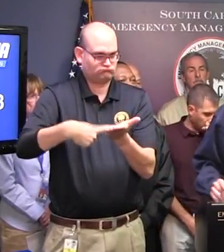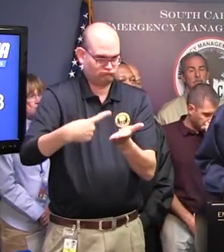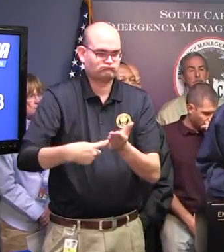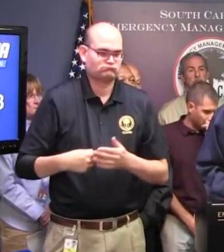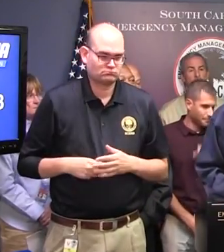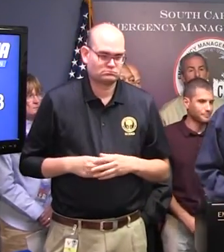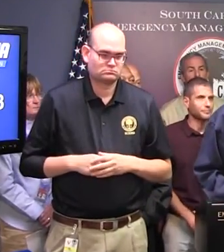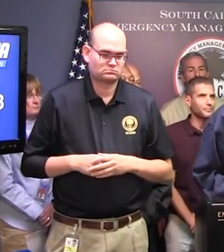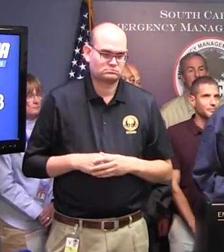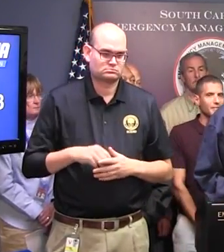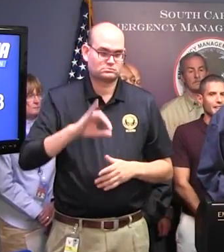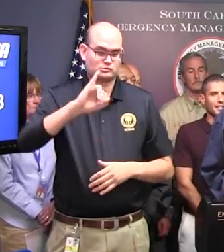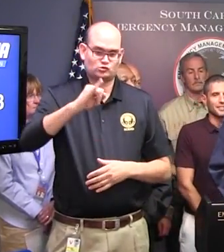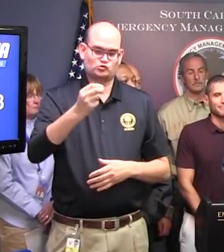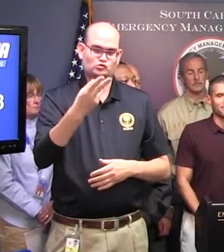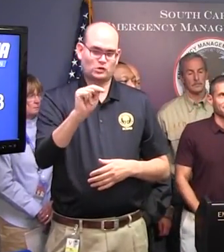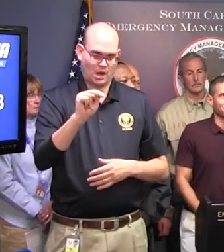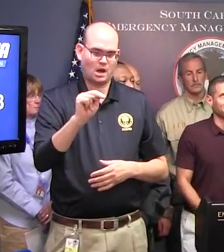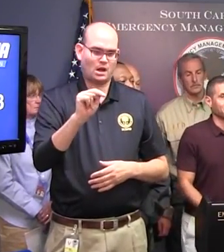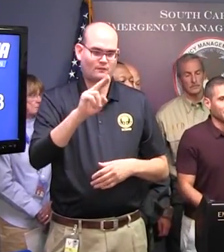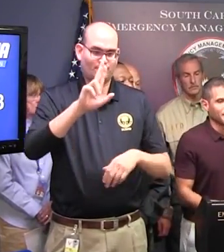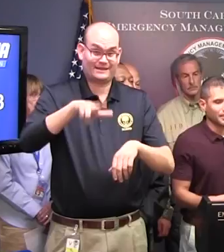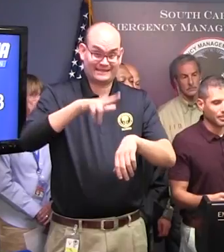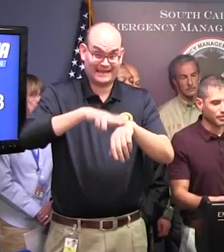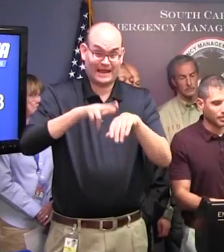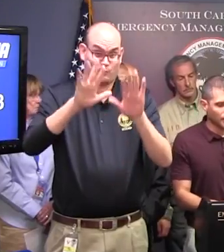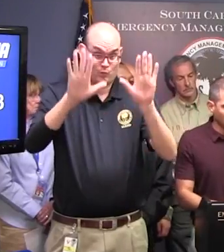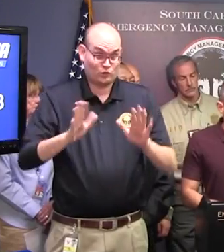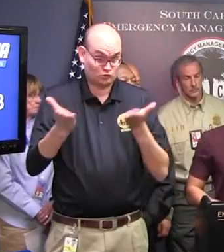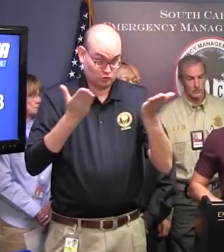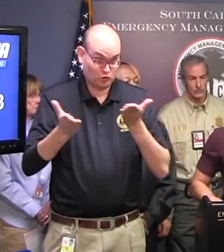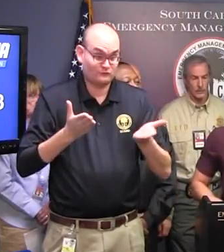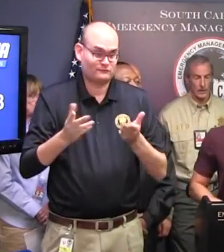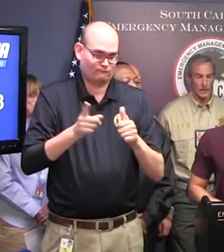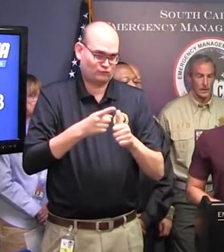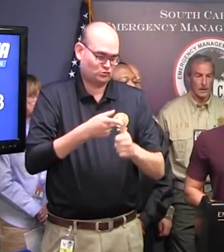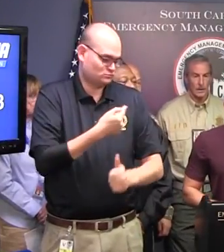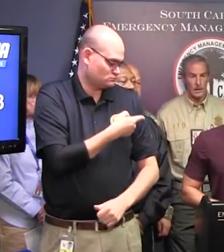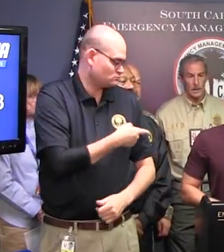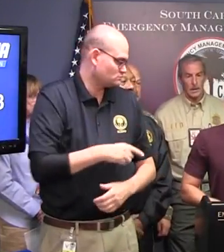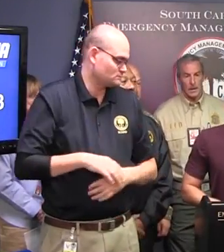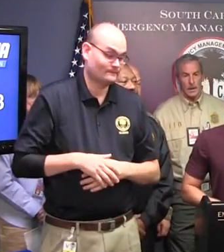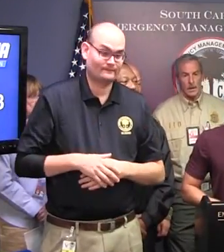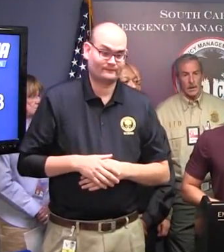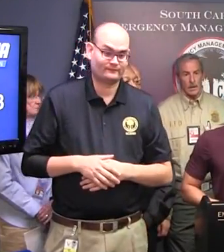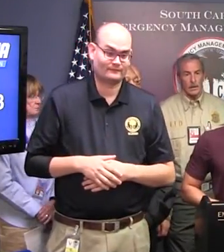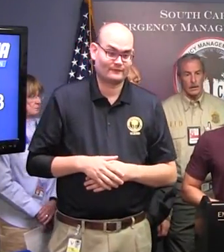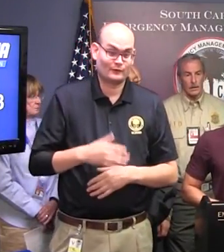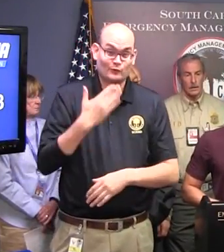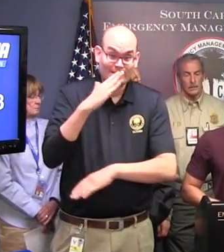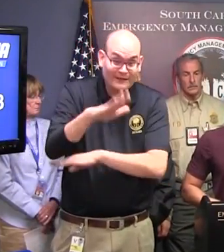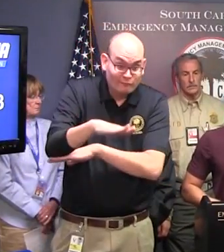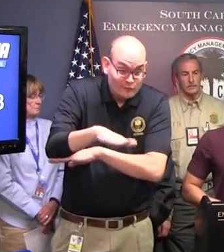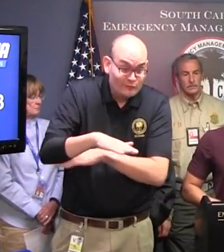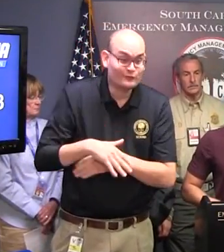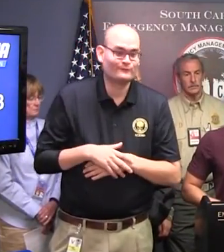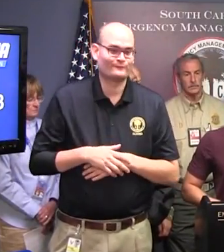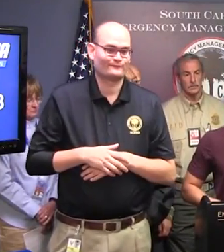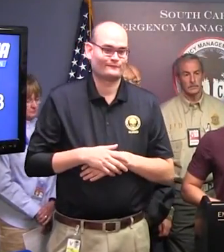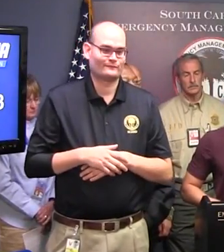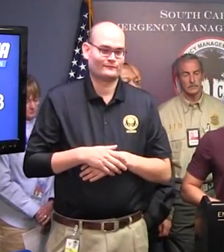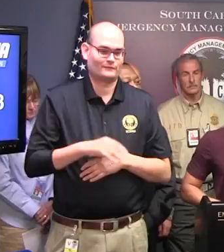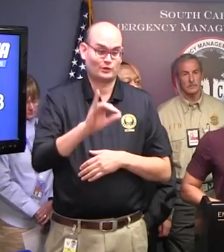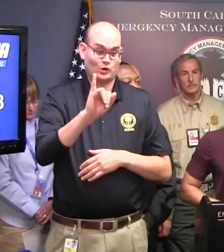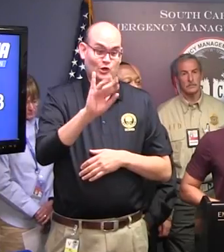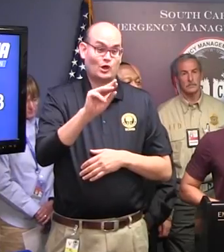John Cuellarillo, meteorologist. Thank you, Governor. Yes, sir. Good afternoon. Irma made landfall at